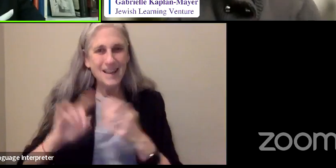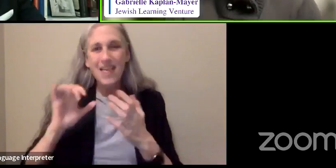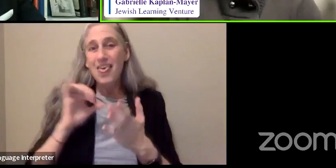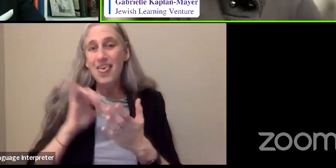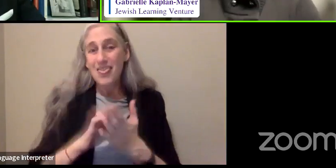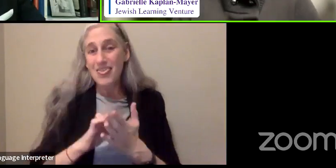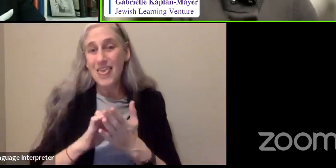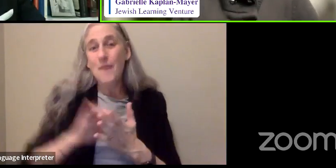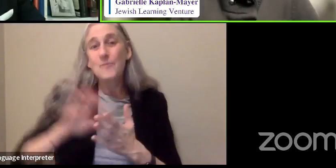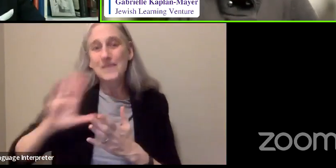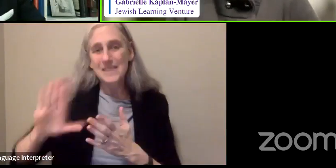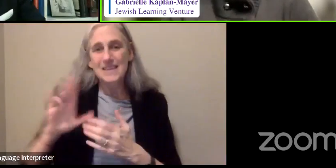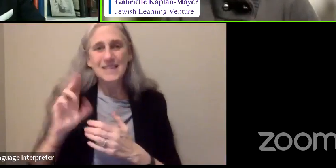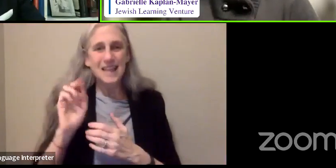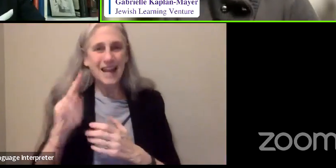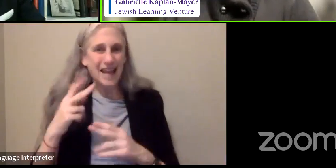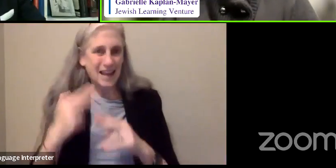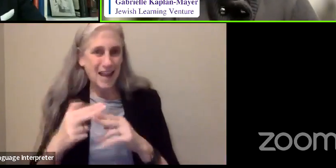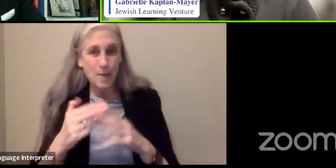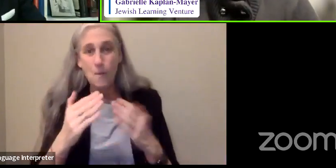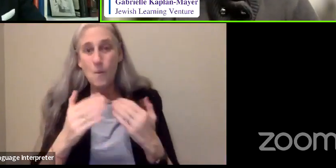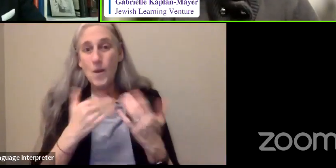claim on.